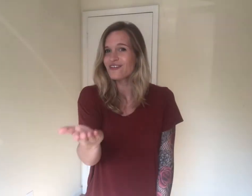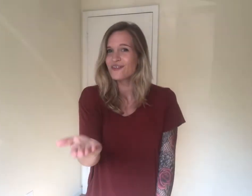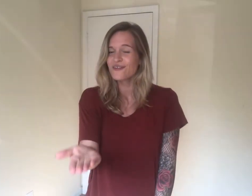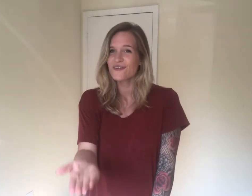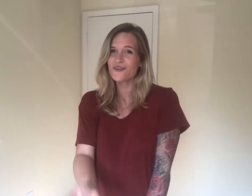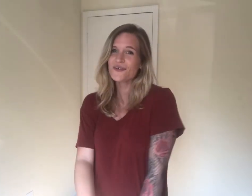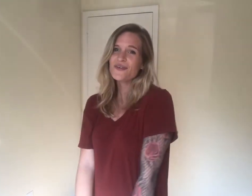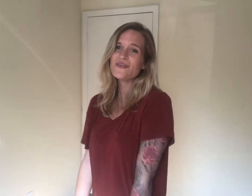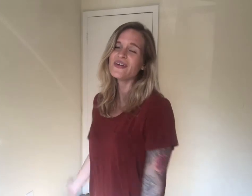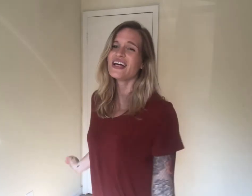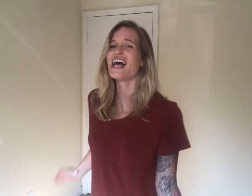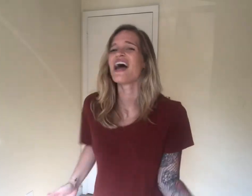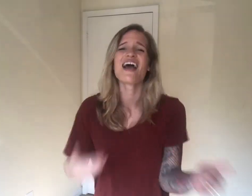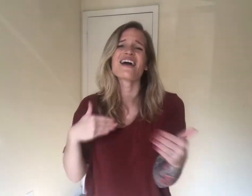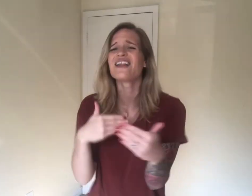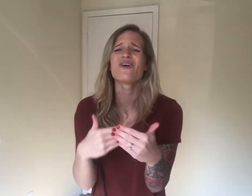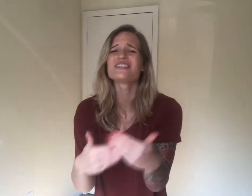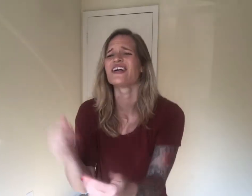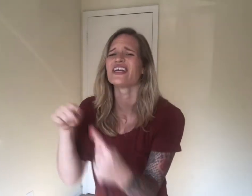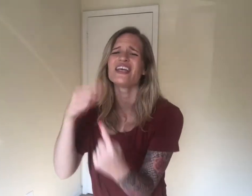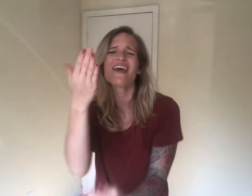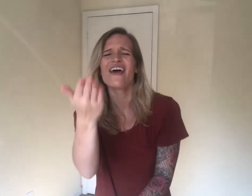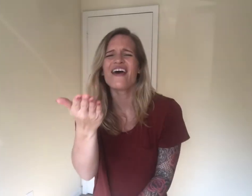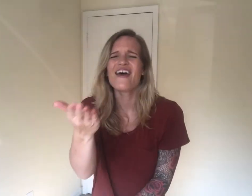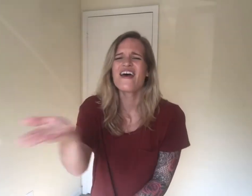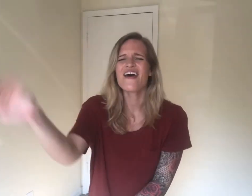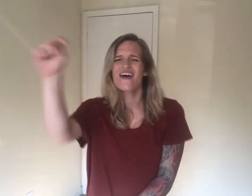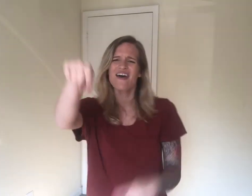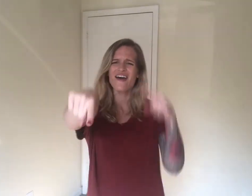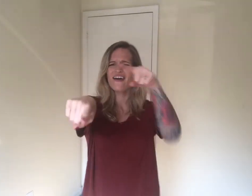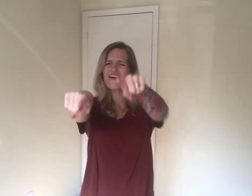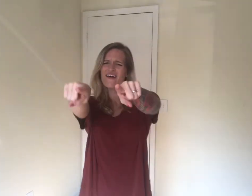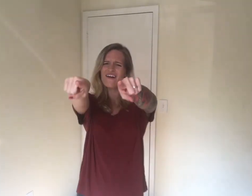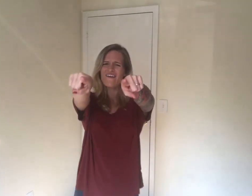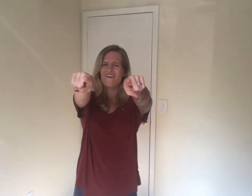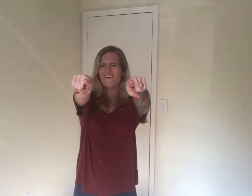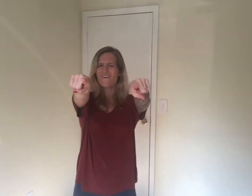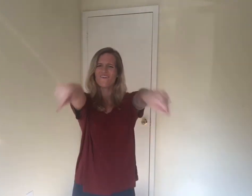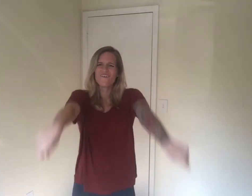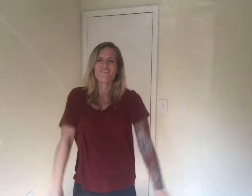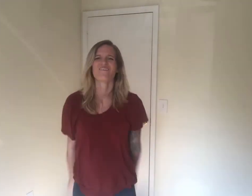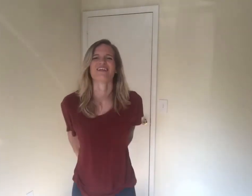Close to the end Close